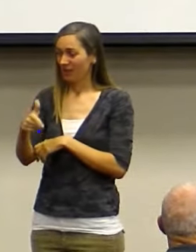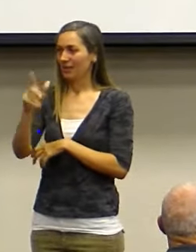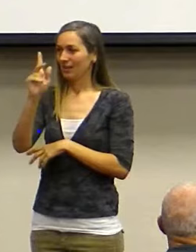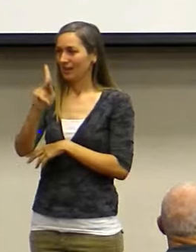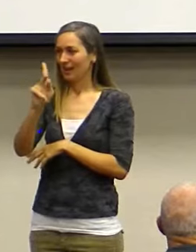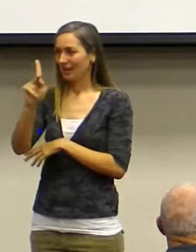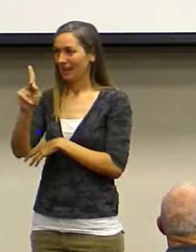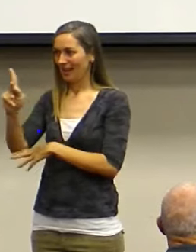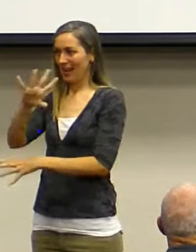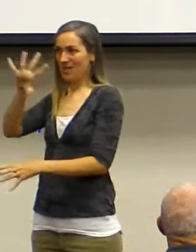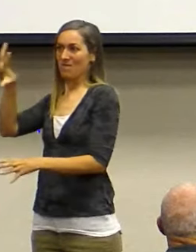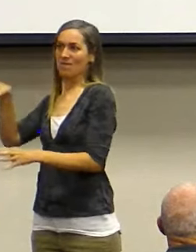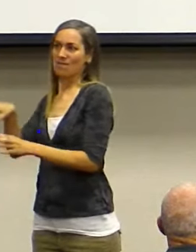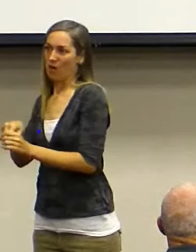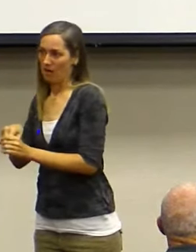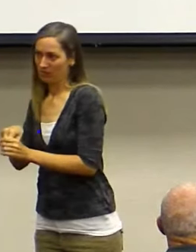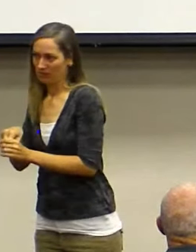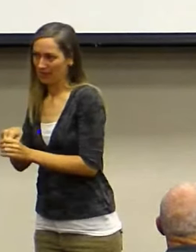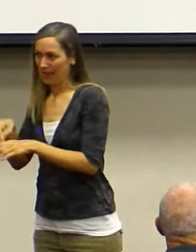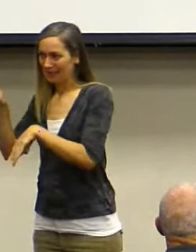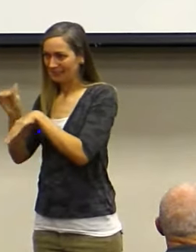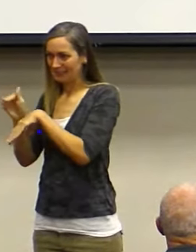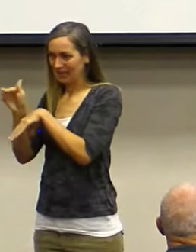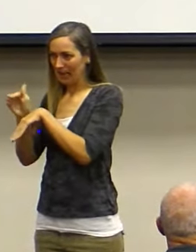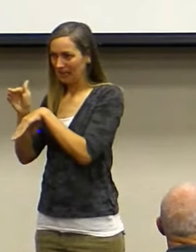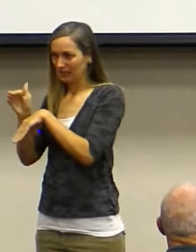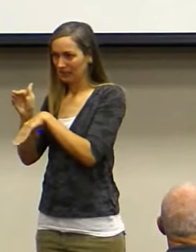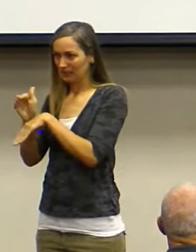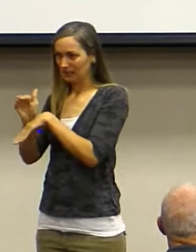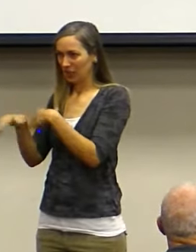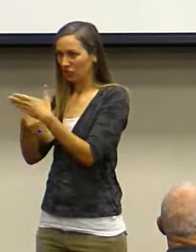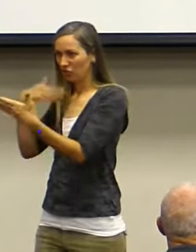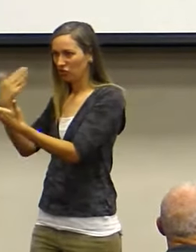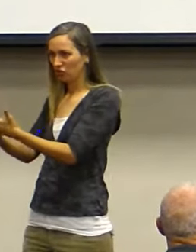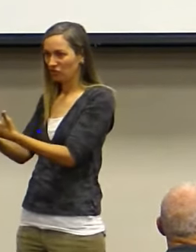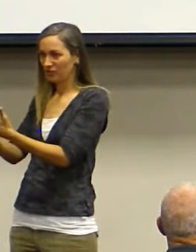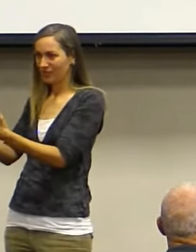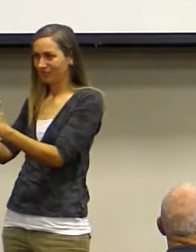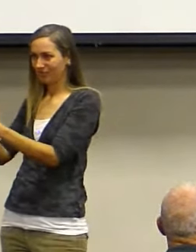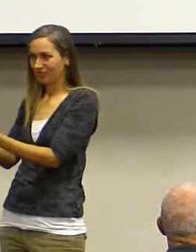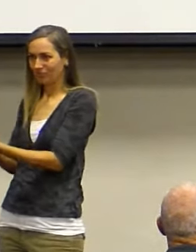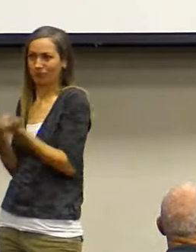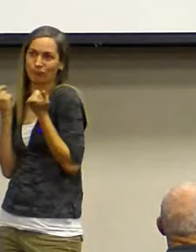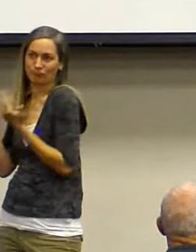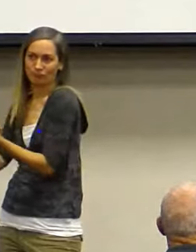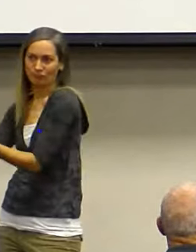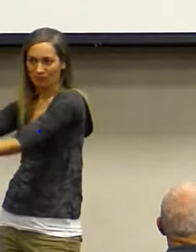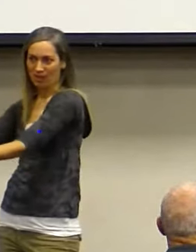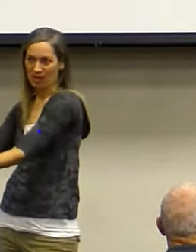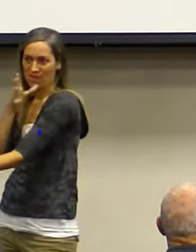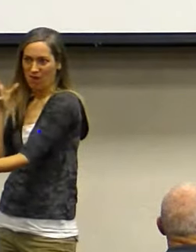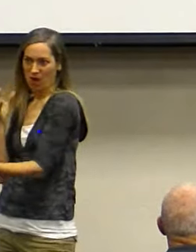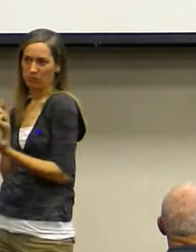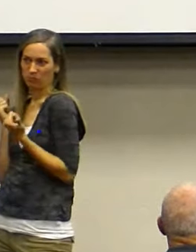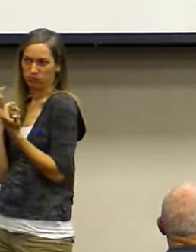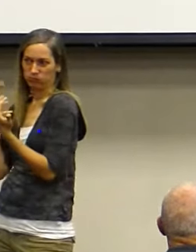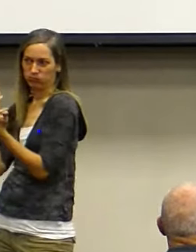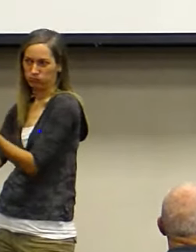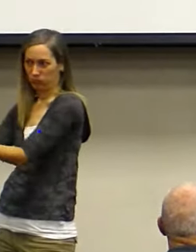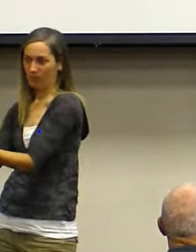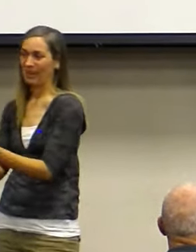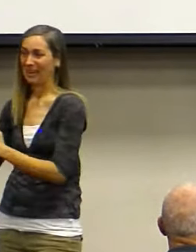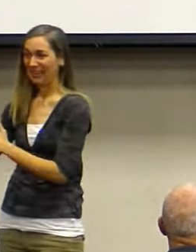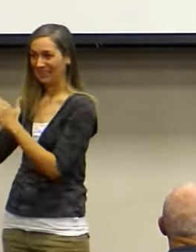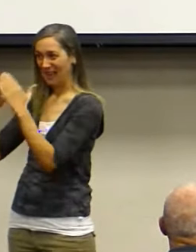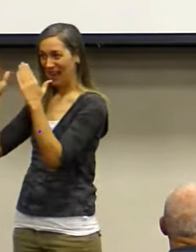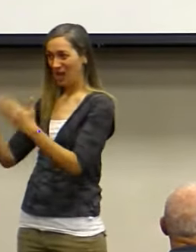At night, they came to Clarence Farm and they burned the whole thing down. And then they riddled his house with bullets.